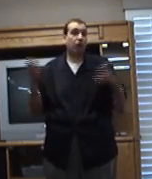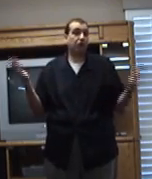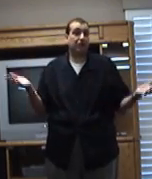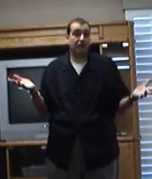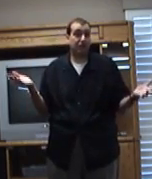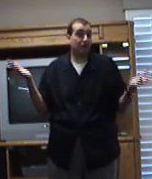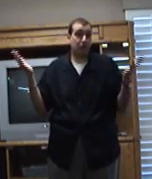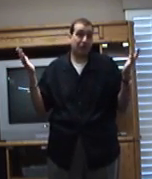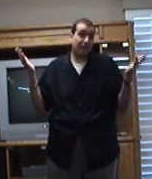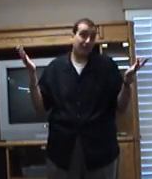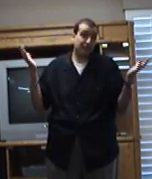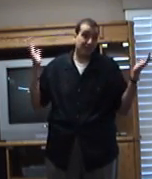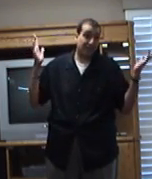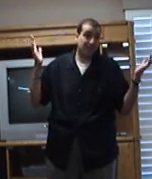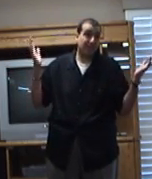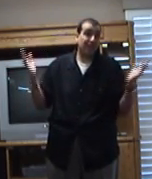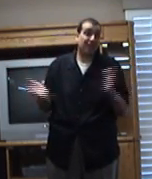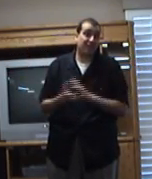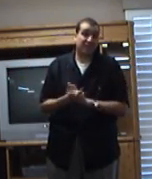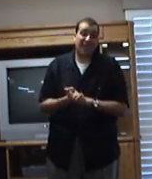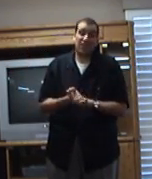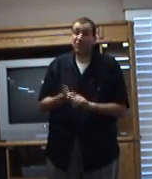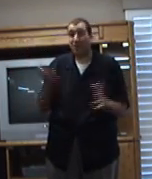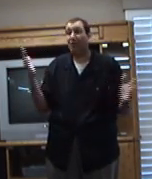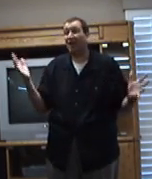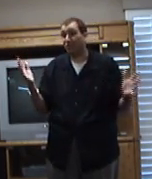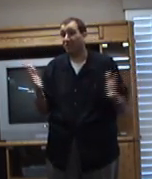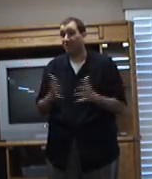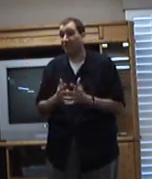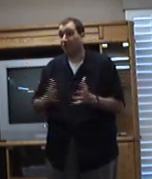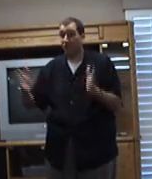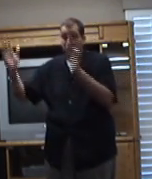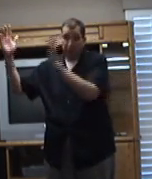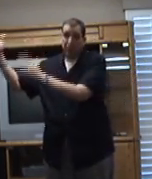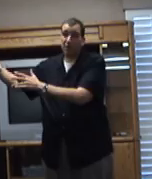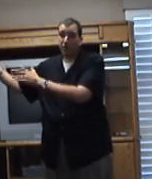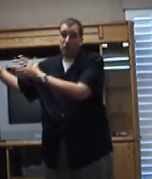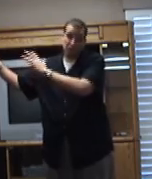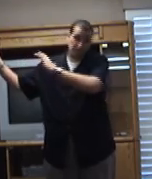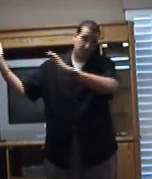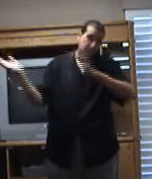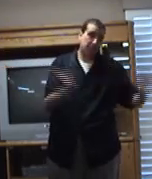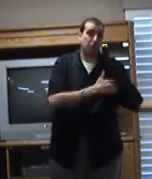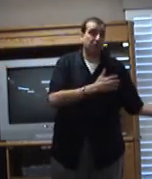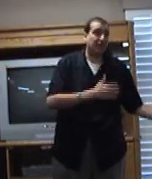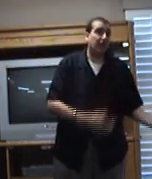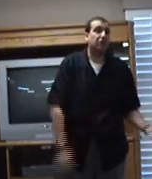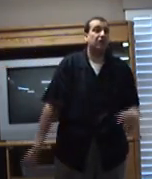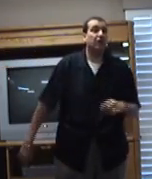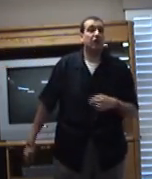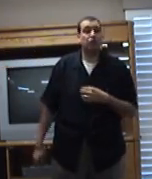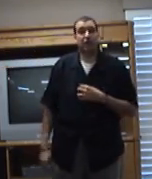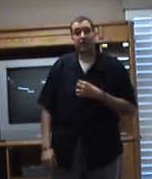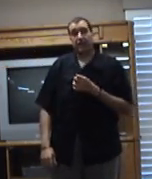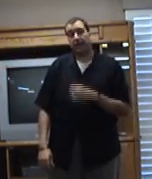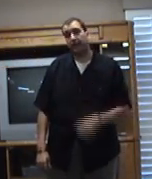behold, the following week, I lost like eight or nine pounds. I went up four and then, boom, down quickly again.